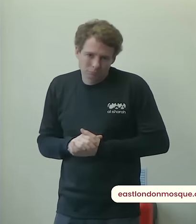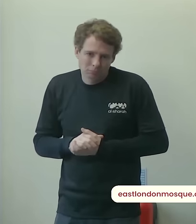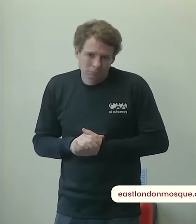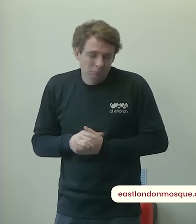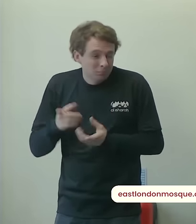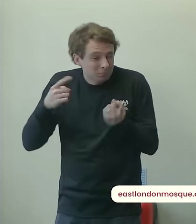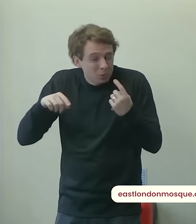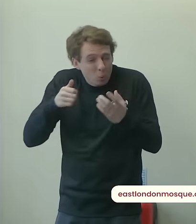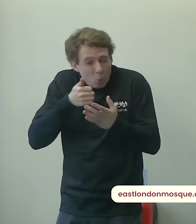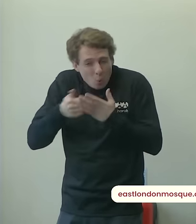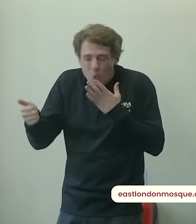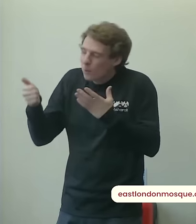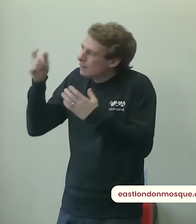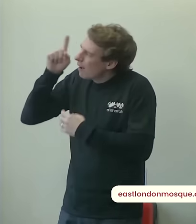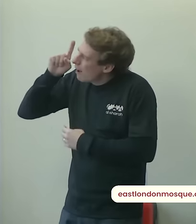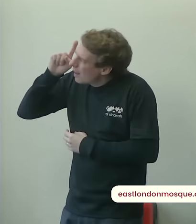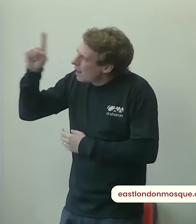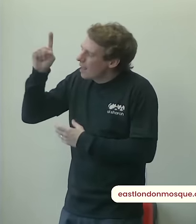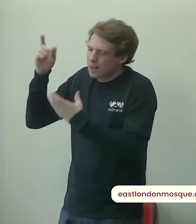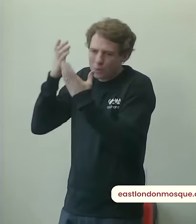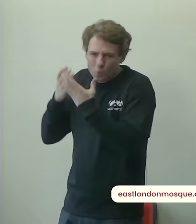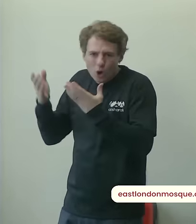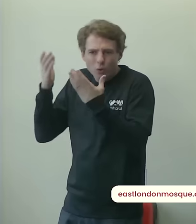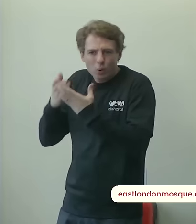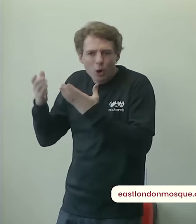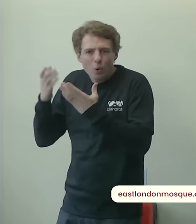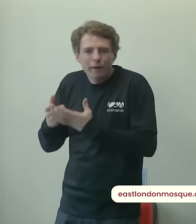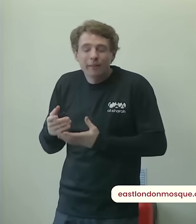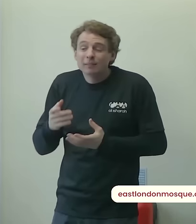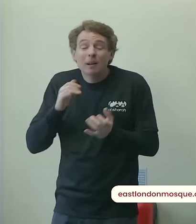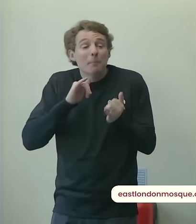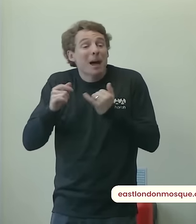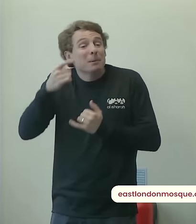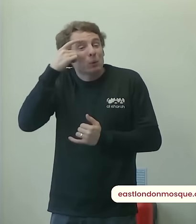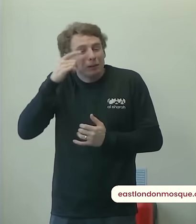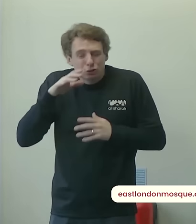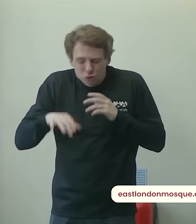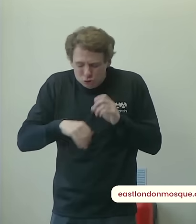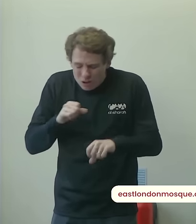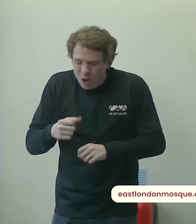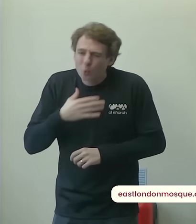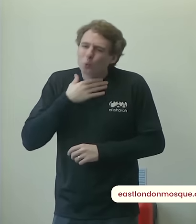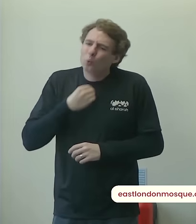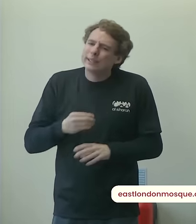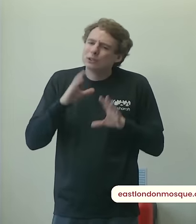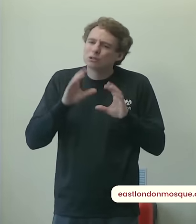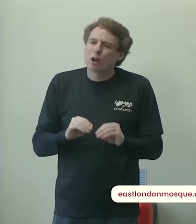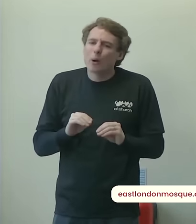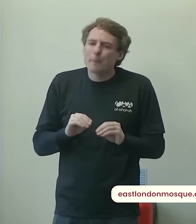say when is this going to end because you're questioning allah but continue to ask allah oh allah keep me alive